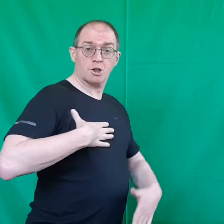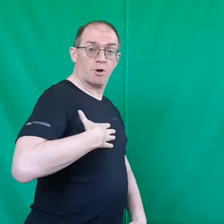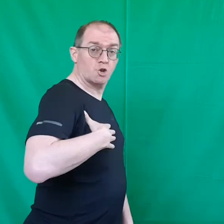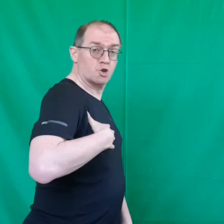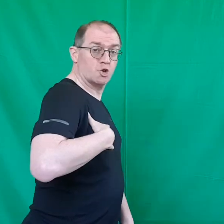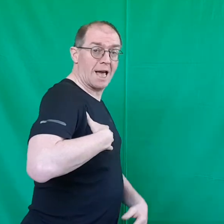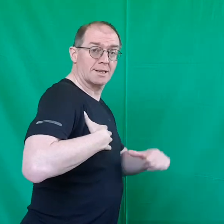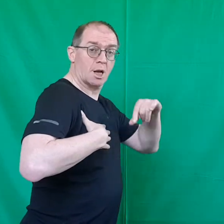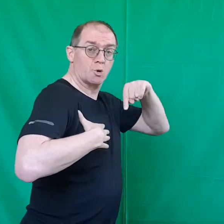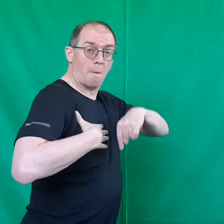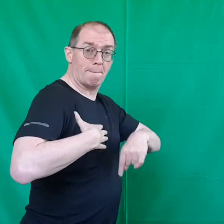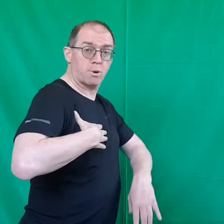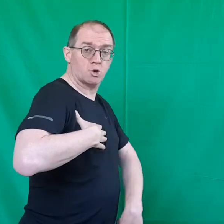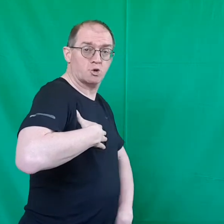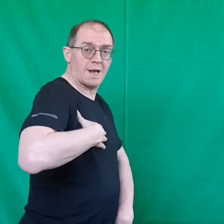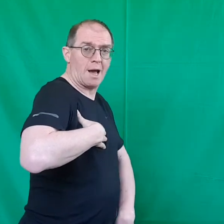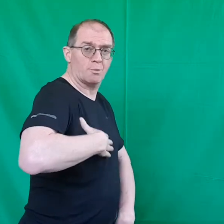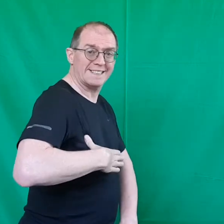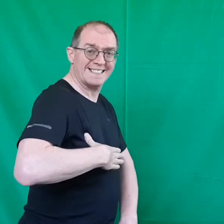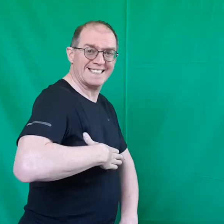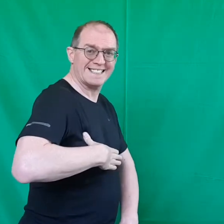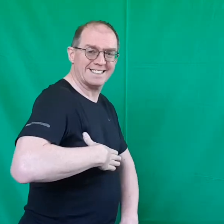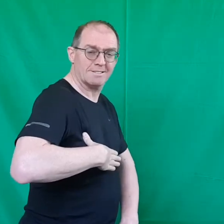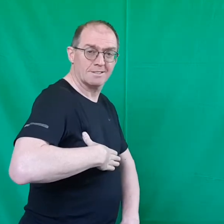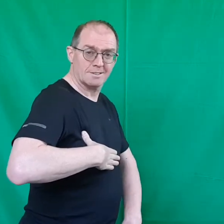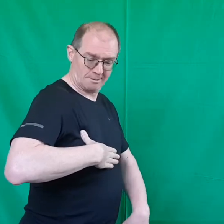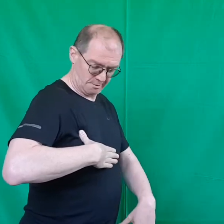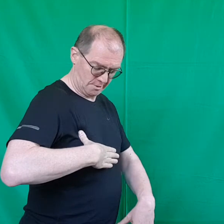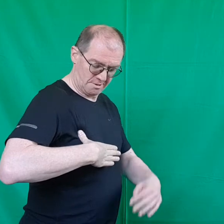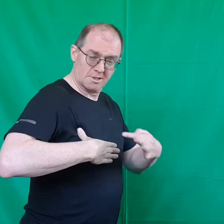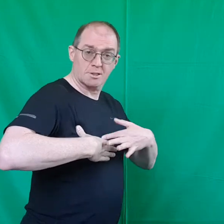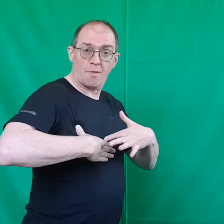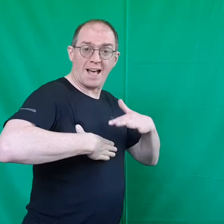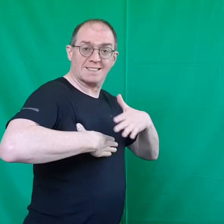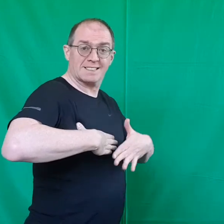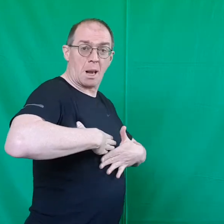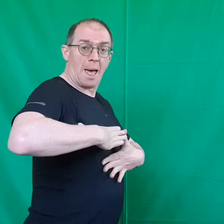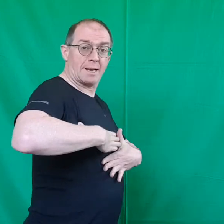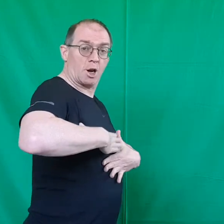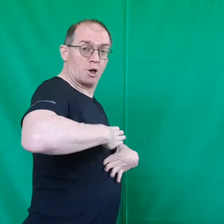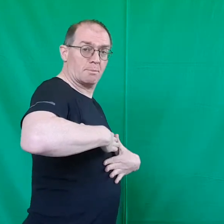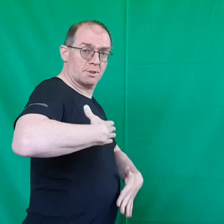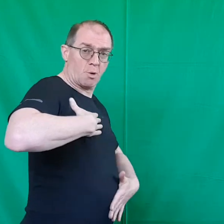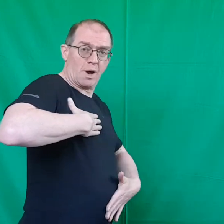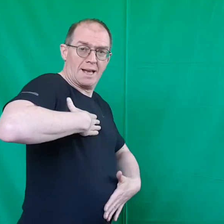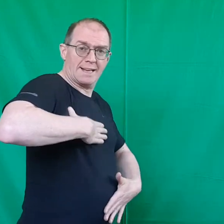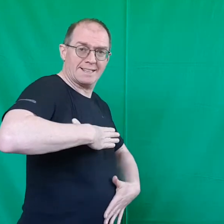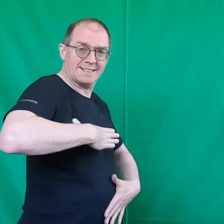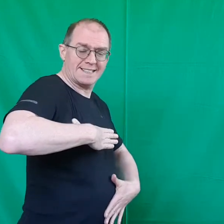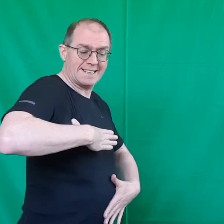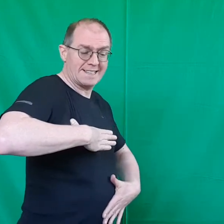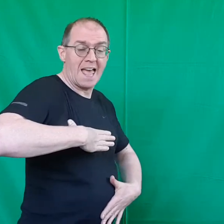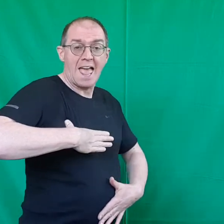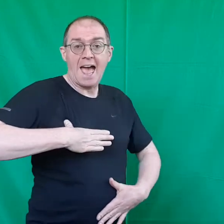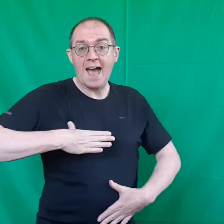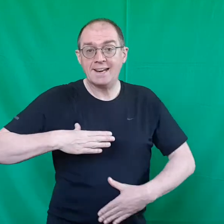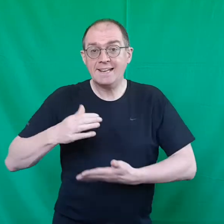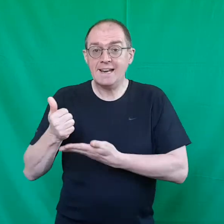on your chest push down need all right so that slightly comes away need I need